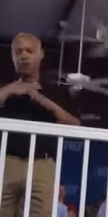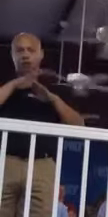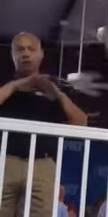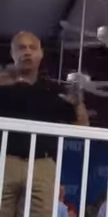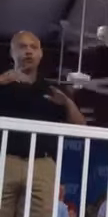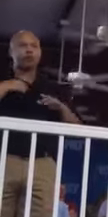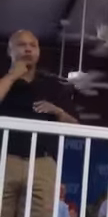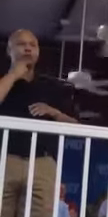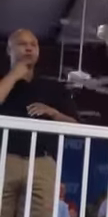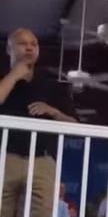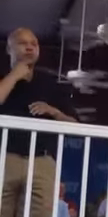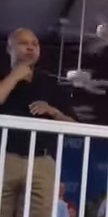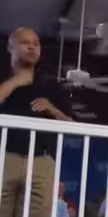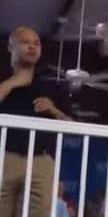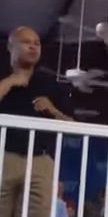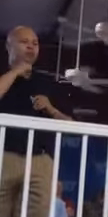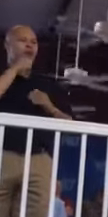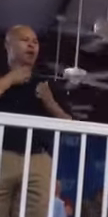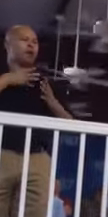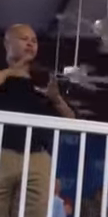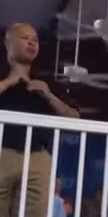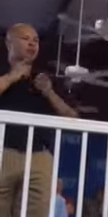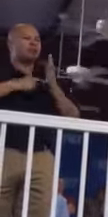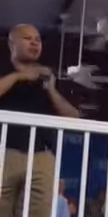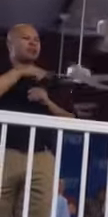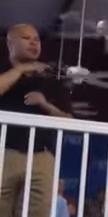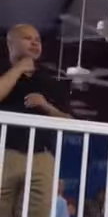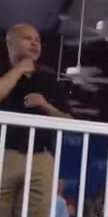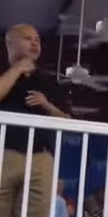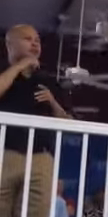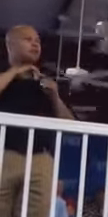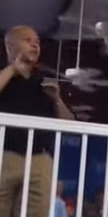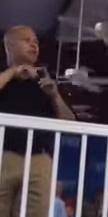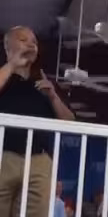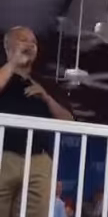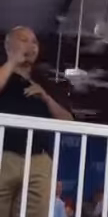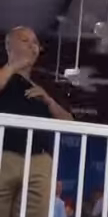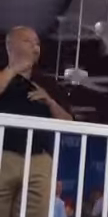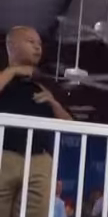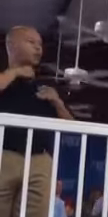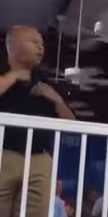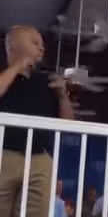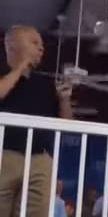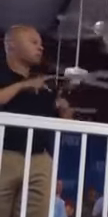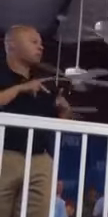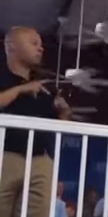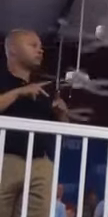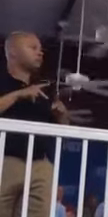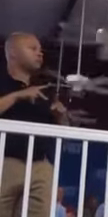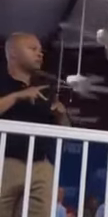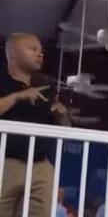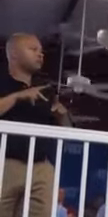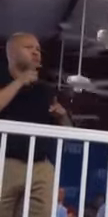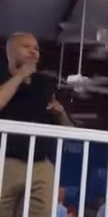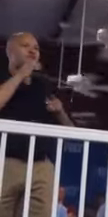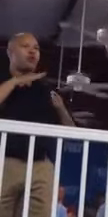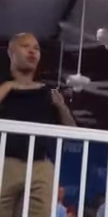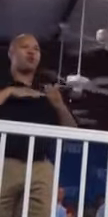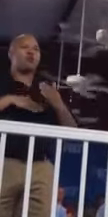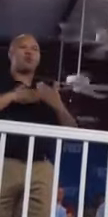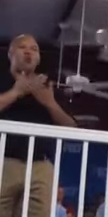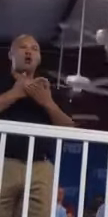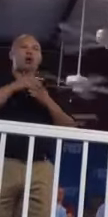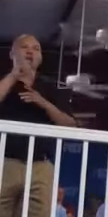I would say I'm not buying what they're selling. It's pretty clear that in Mitch McConnell we've got a guy who thinks he was born in a long